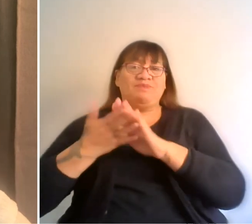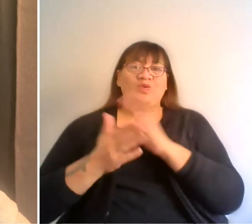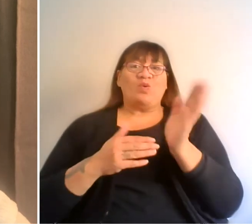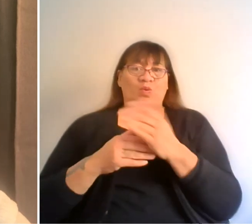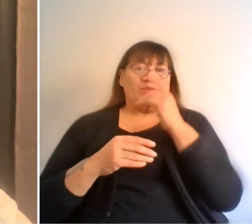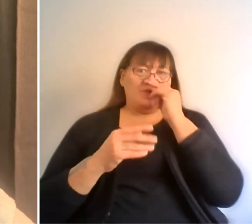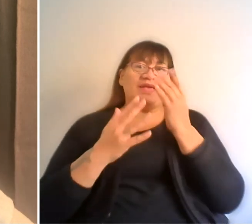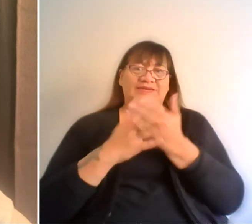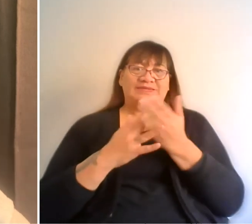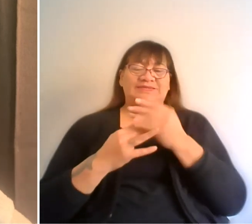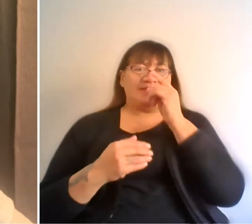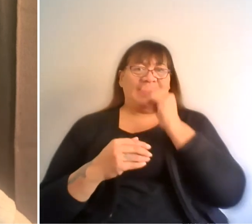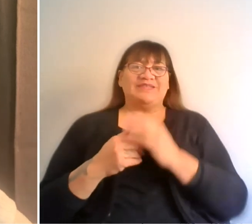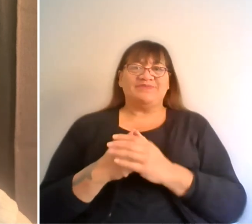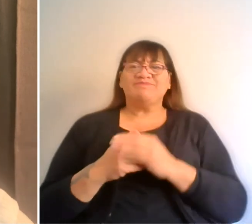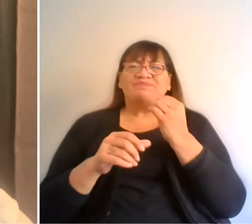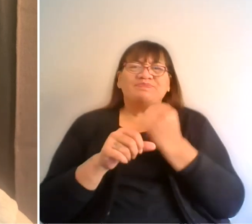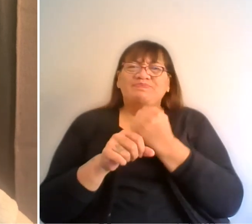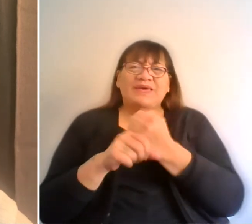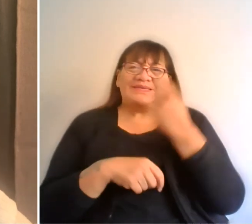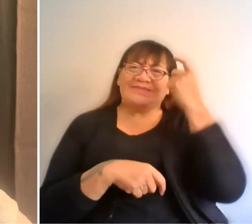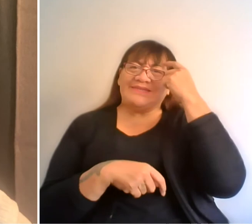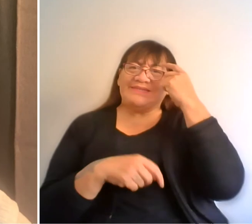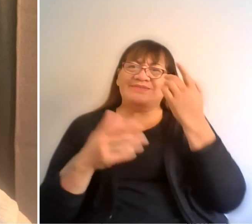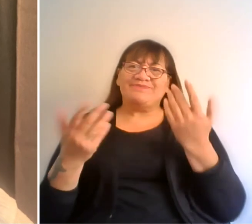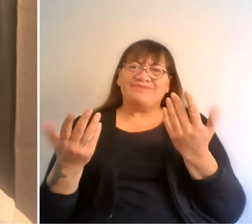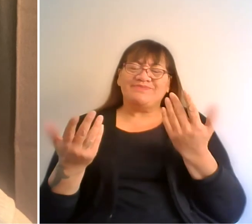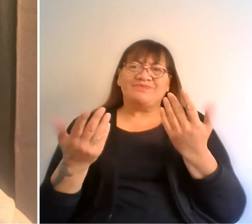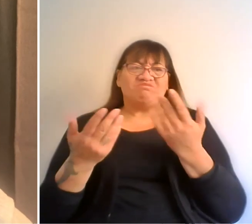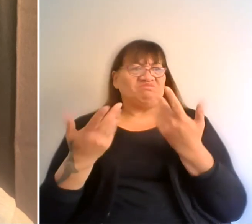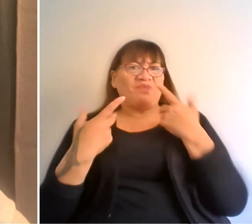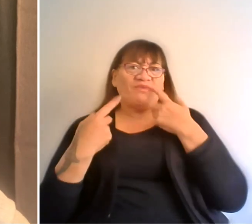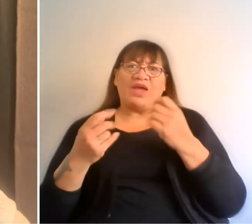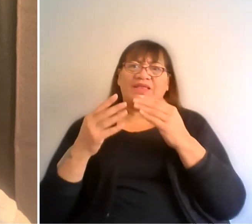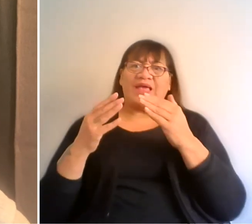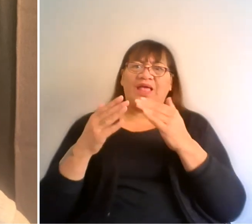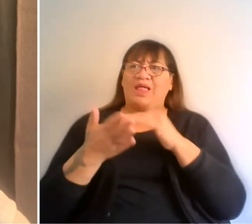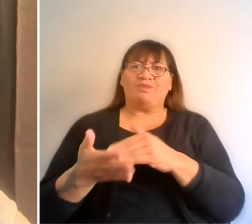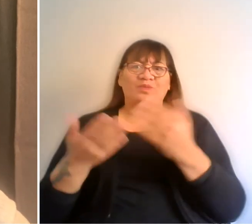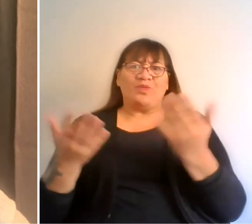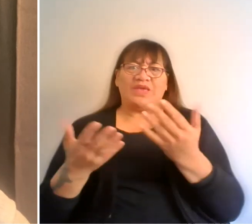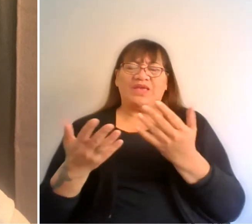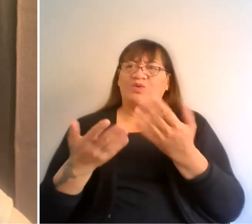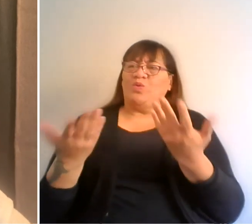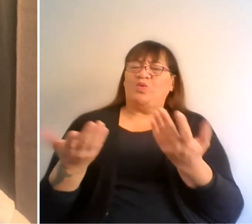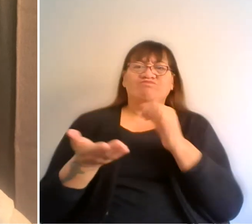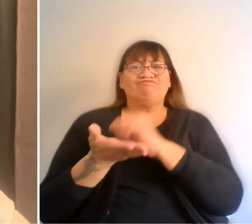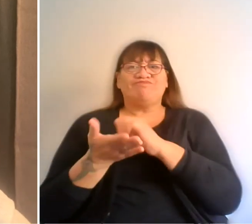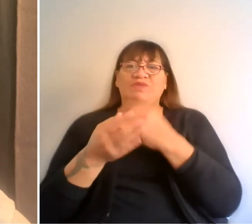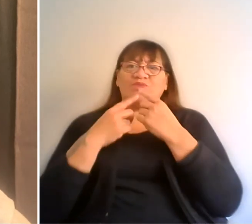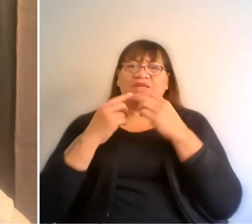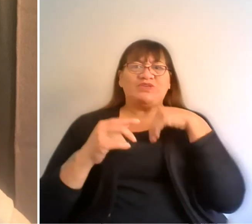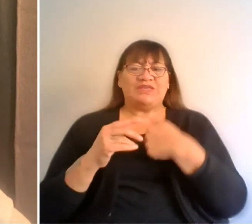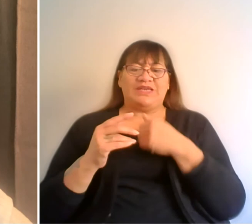everybody. It makes sense then that where you find help and what sort of information you need to be able to